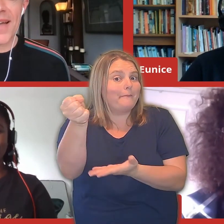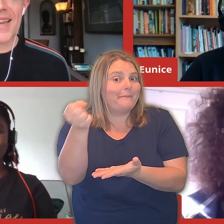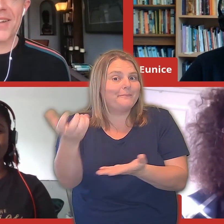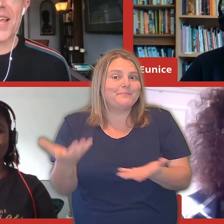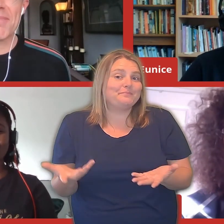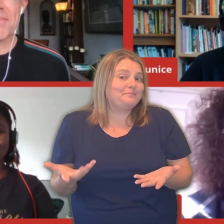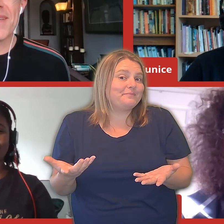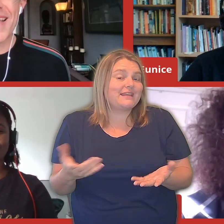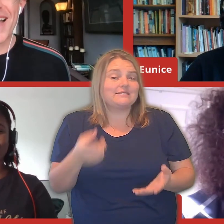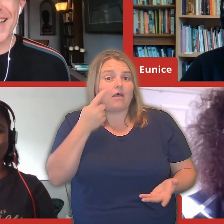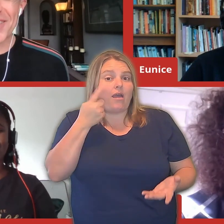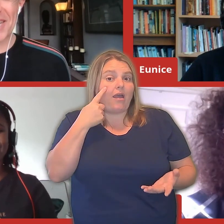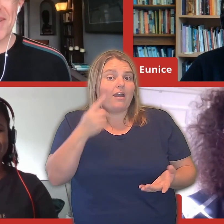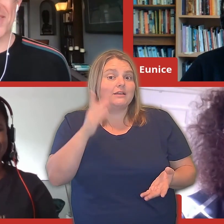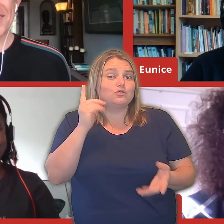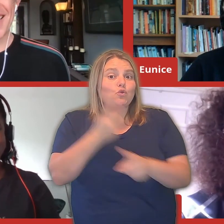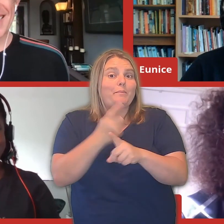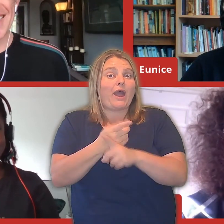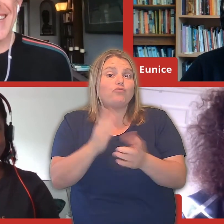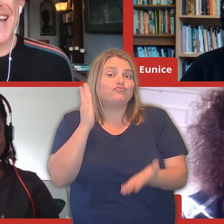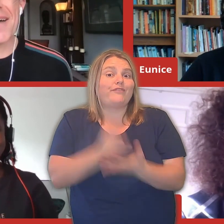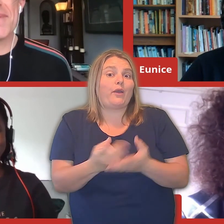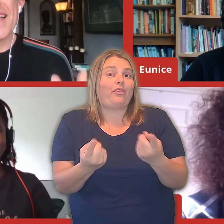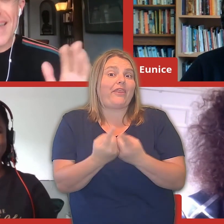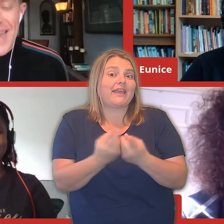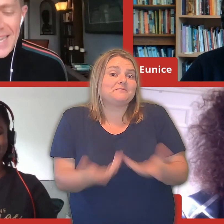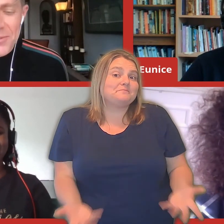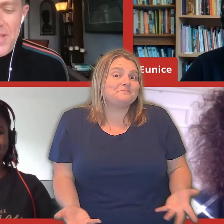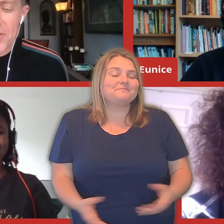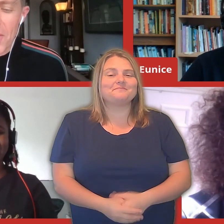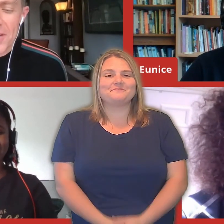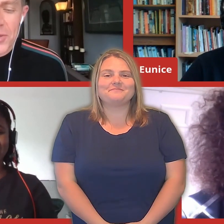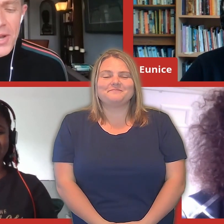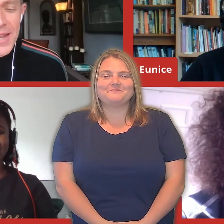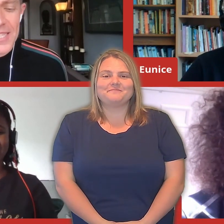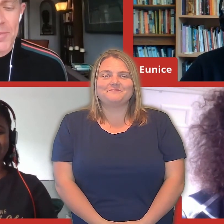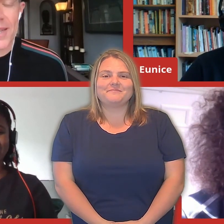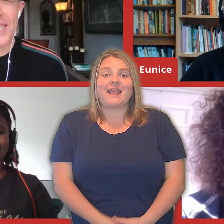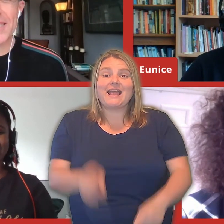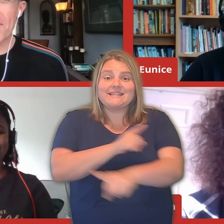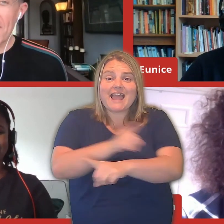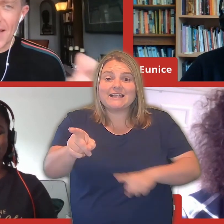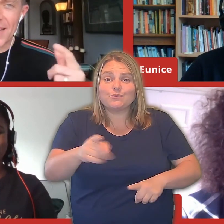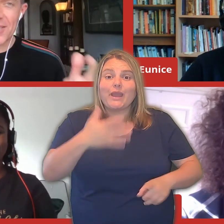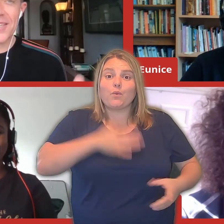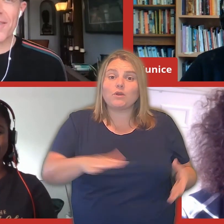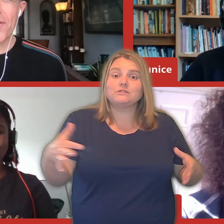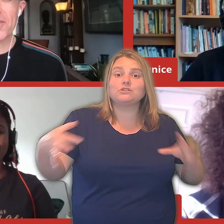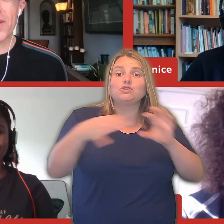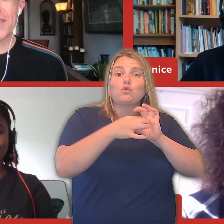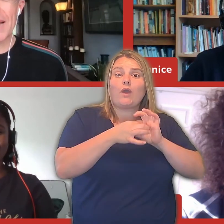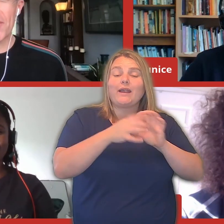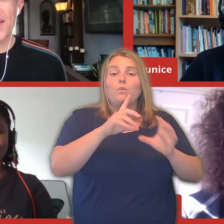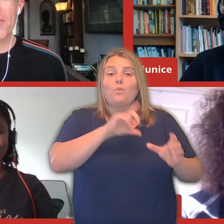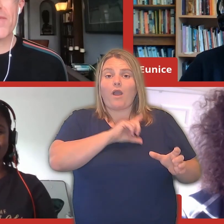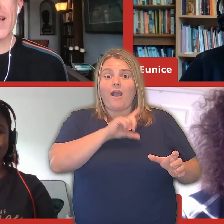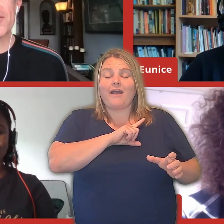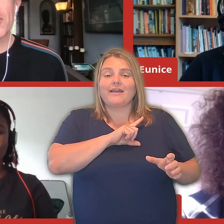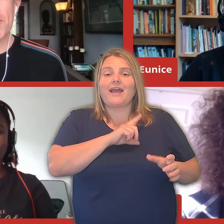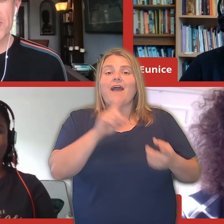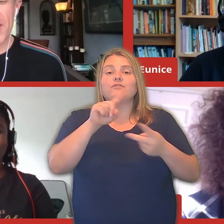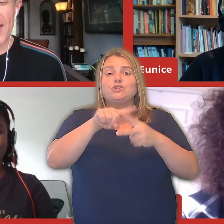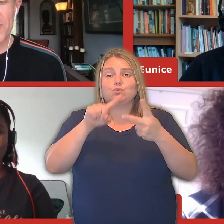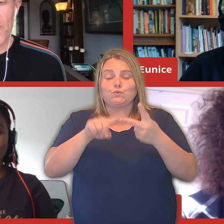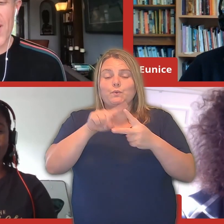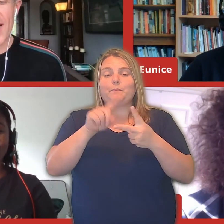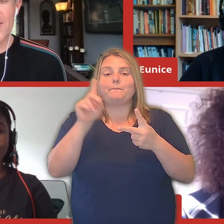someone a pint. It'll help them talk about those things. Next week, you'll want to join us because in addition to the folks around the table here, we've got